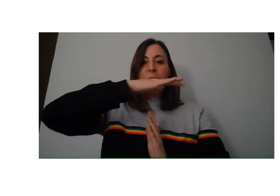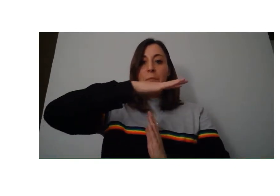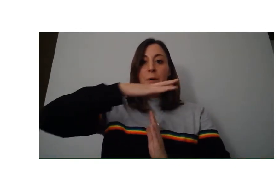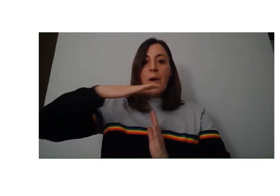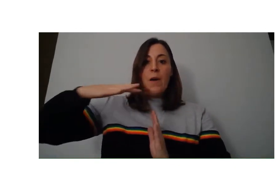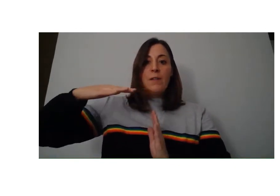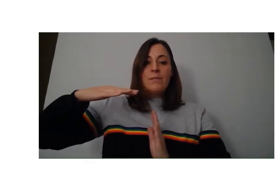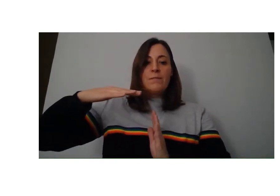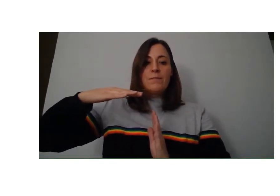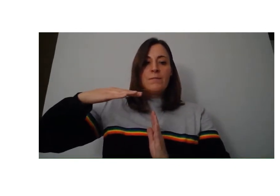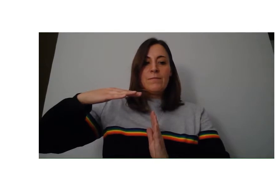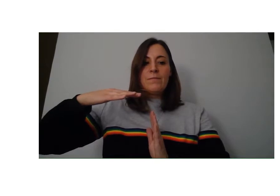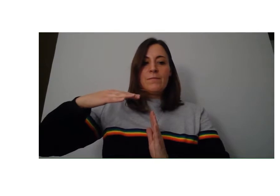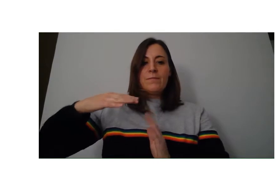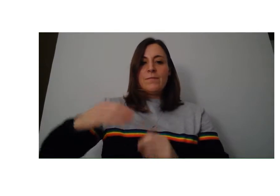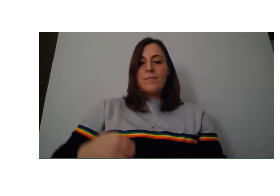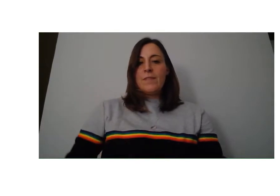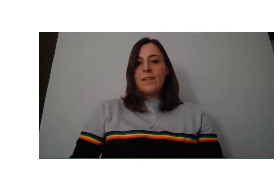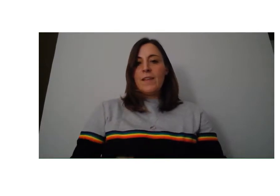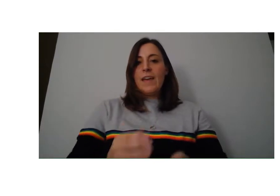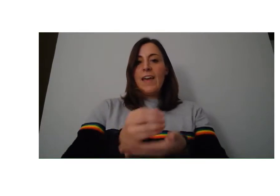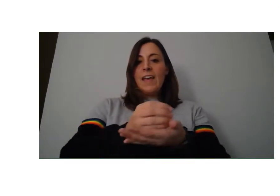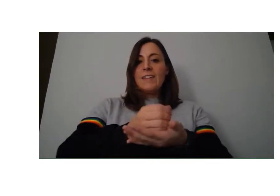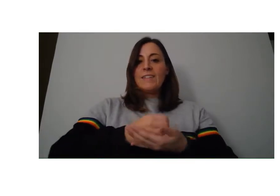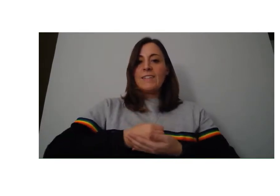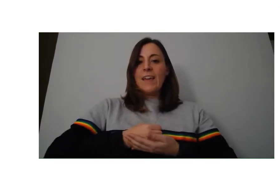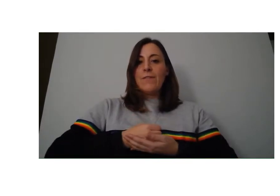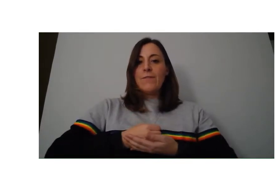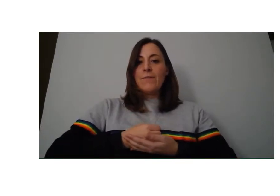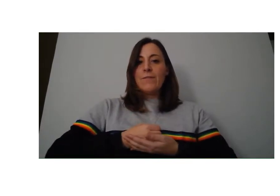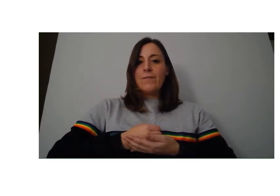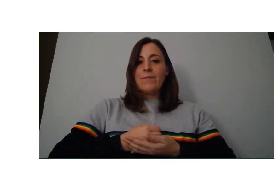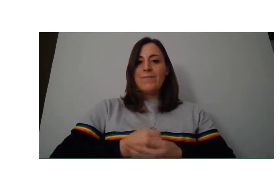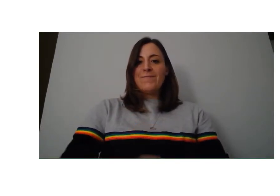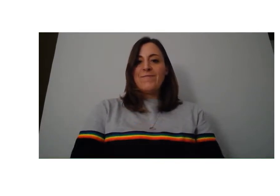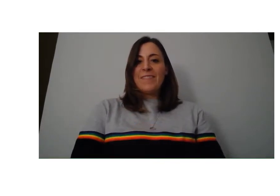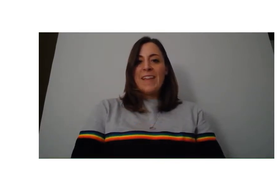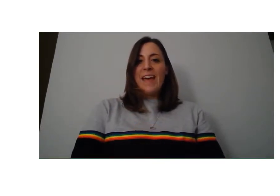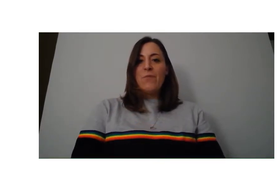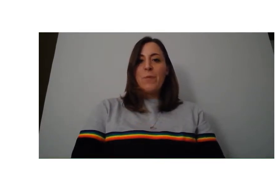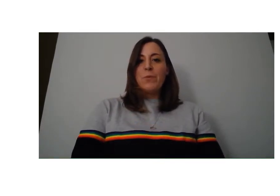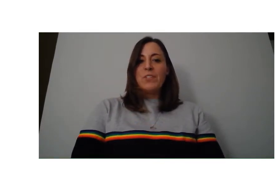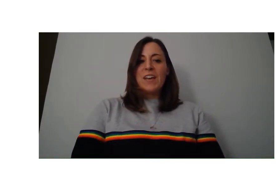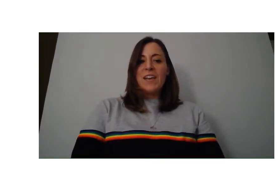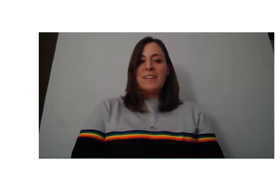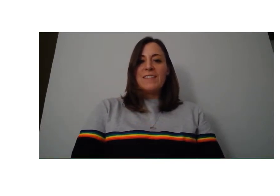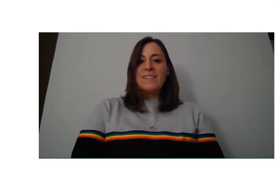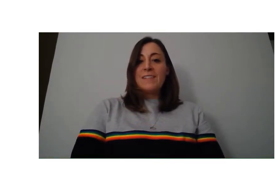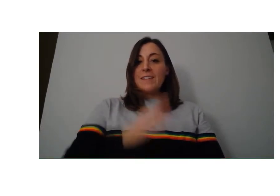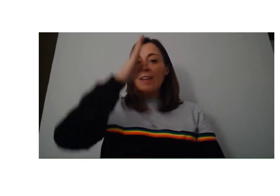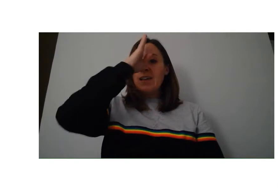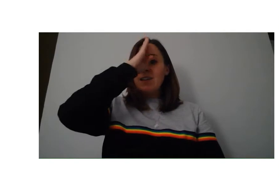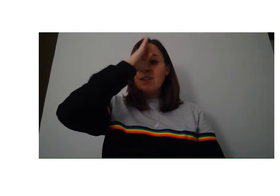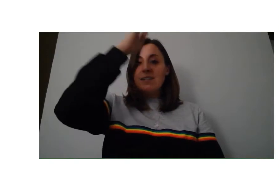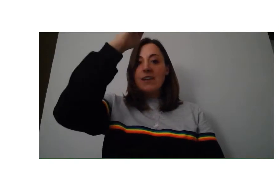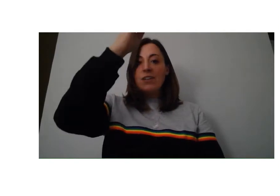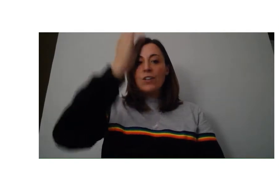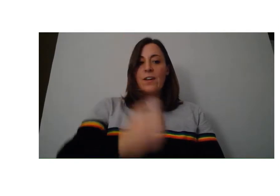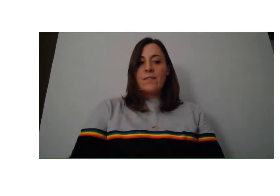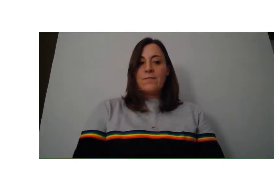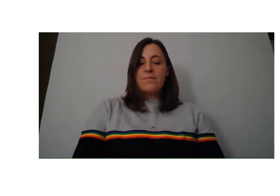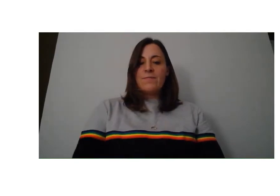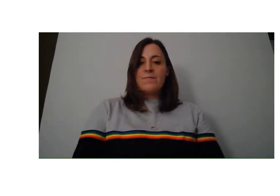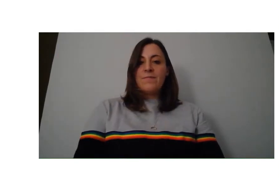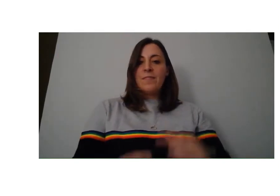burn and safe. Have one more turn. Burn,